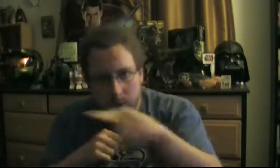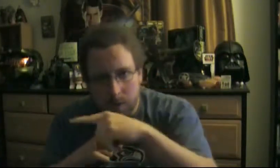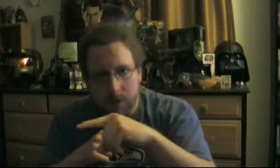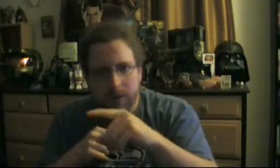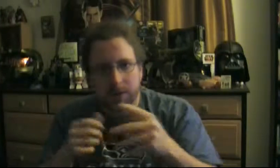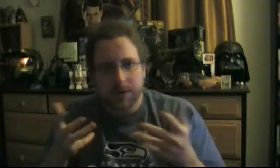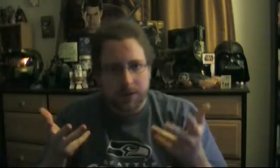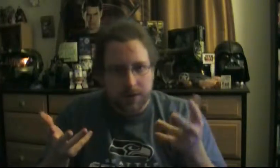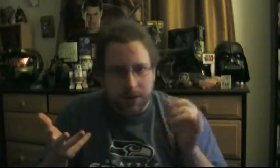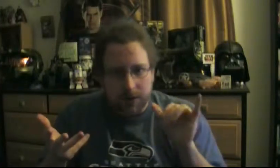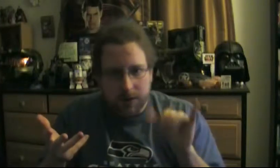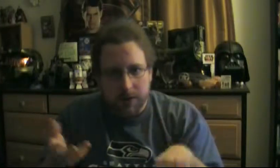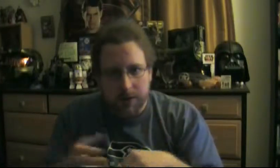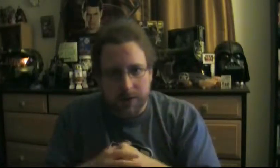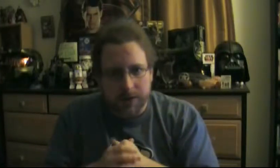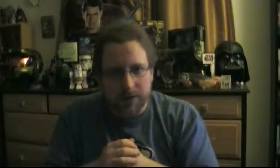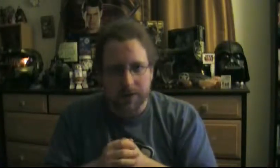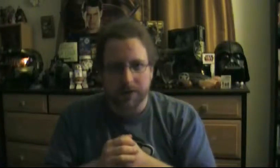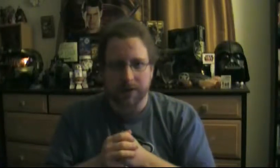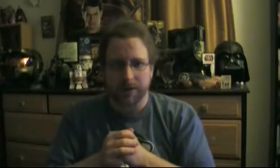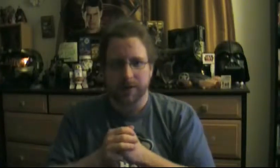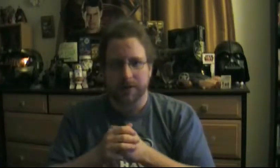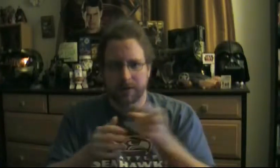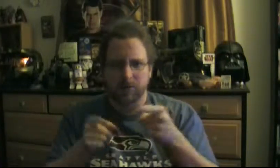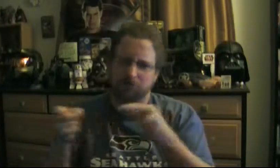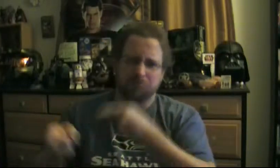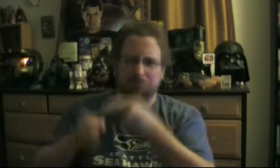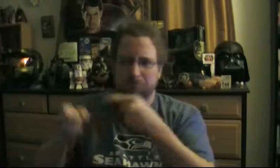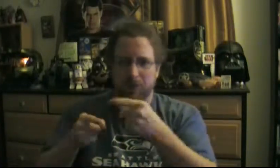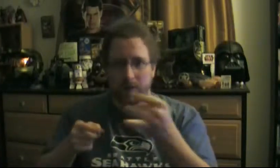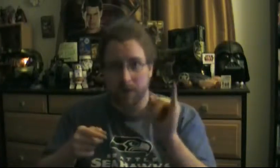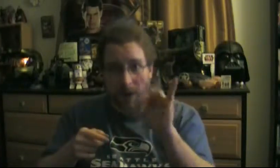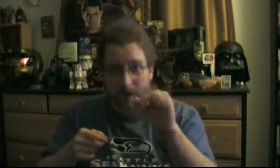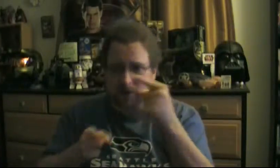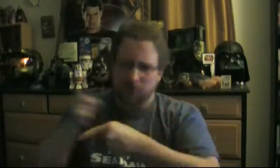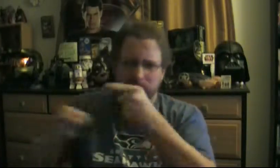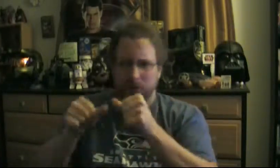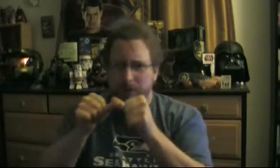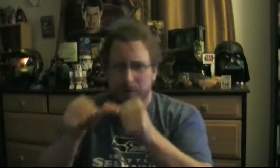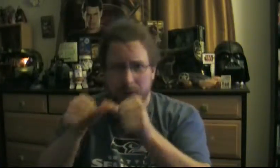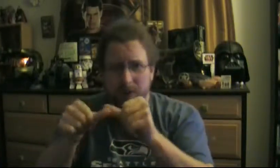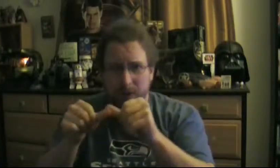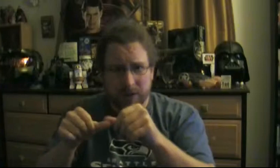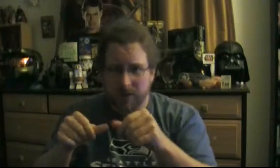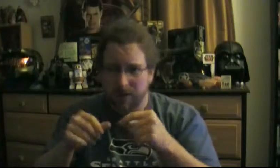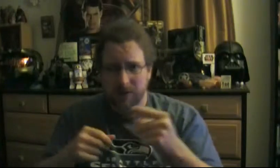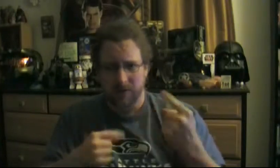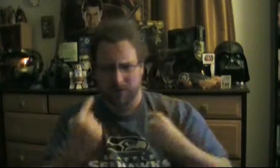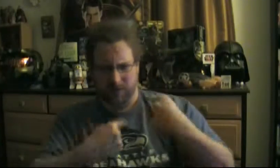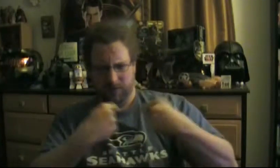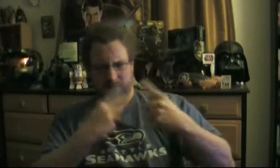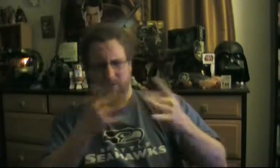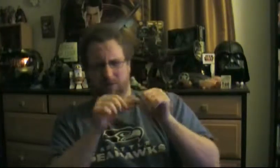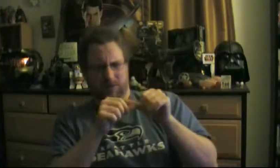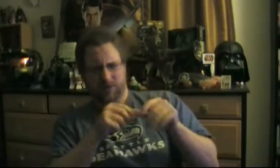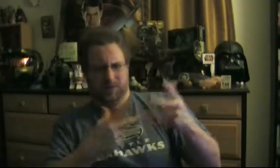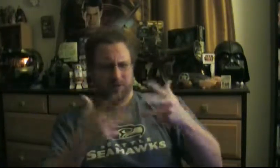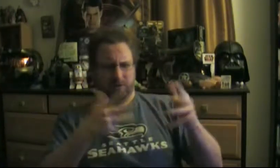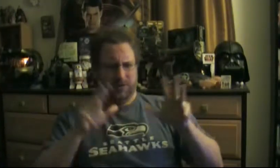You shouldn't have to share your appetizer. Chili cheese fries and chipotle ranch chicken. Grilled inside and tortilla. Taco Bell's newest loaded griller.